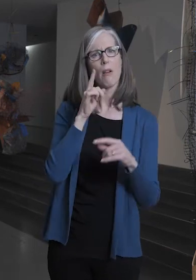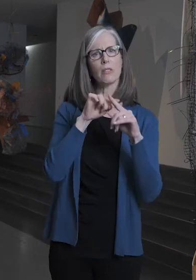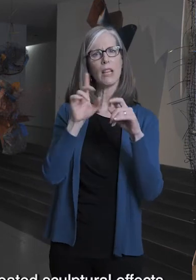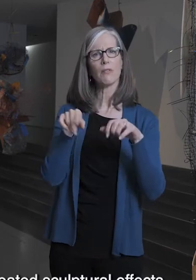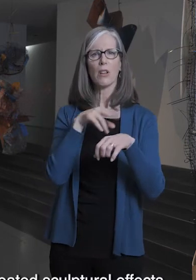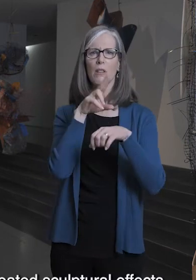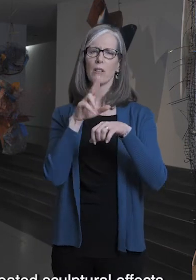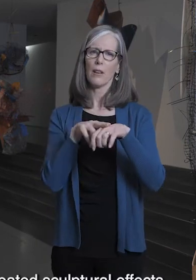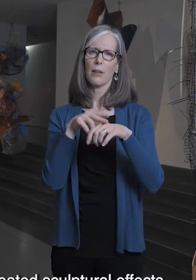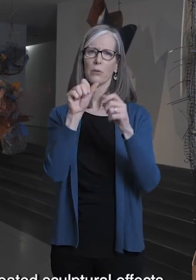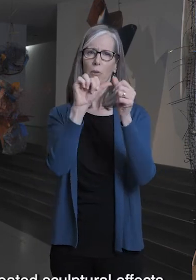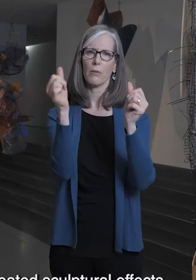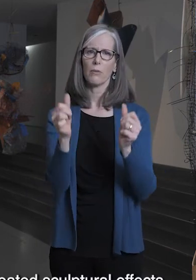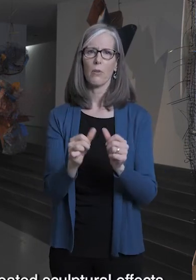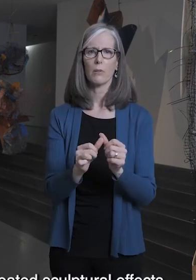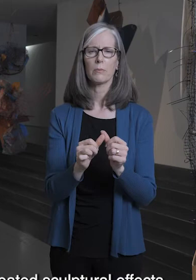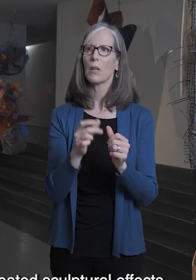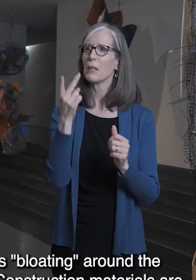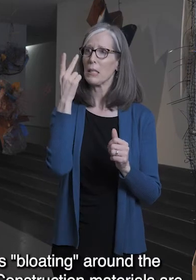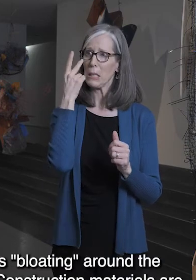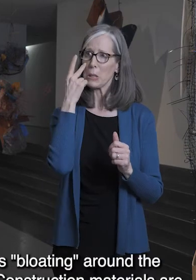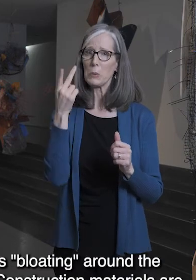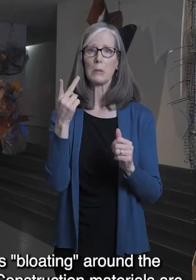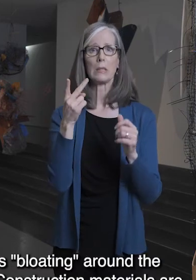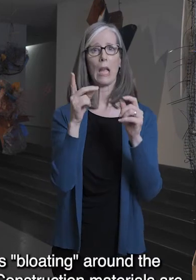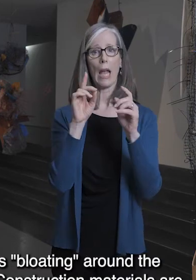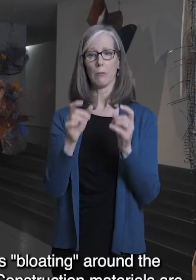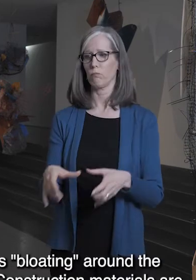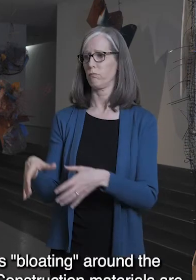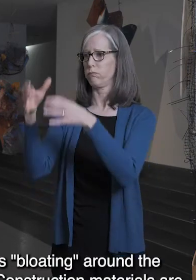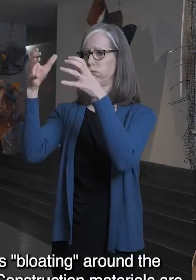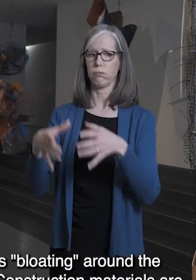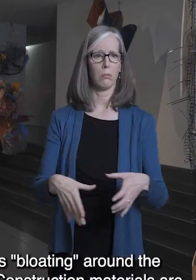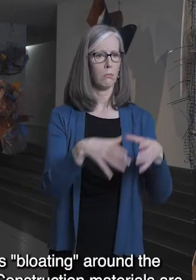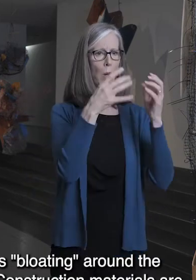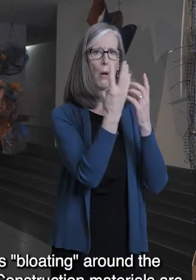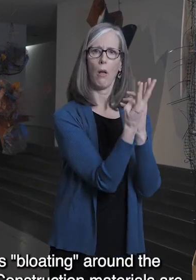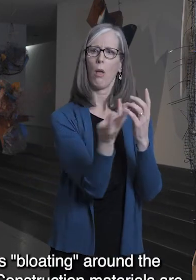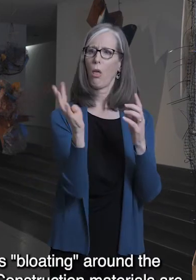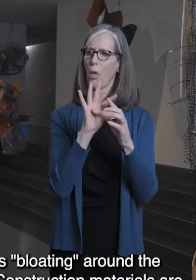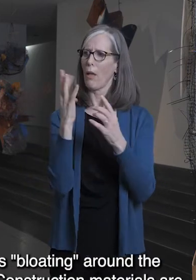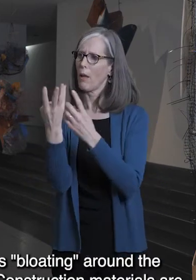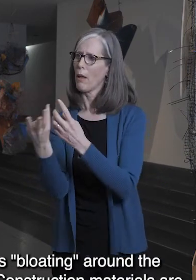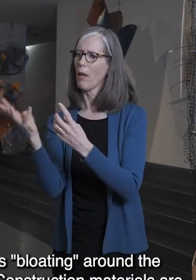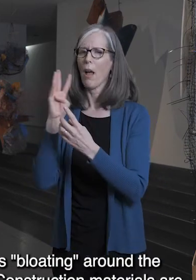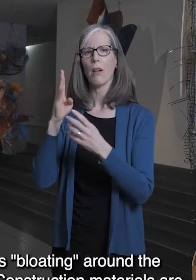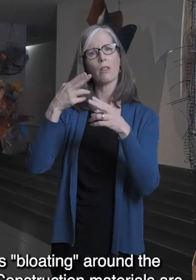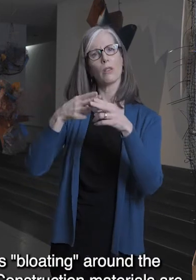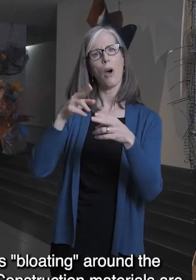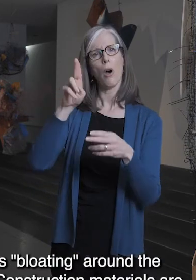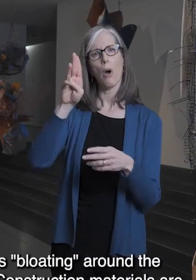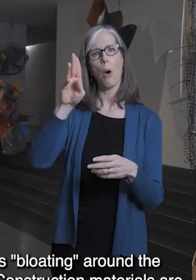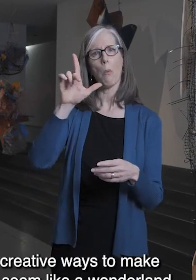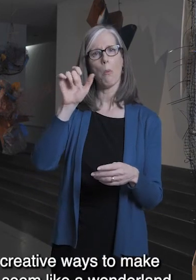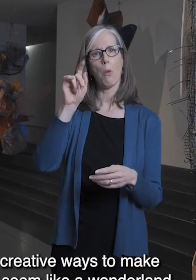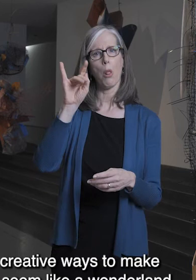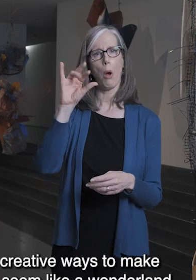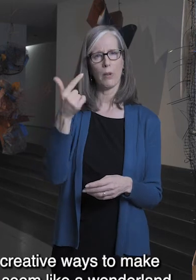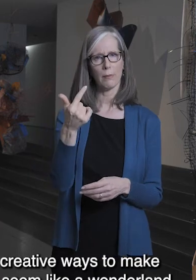She's created sculptural effects she titles bloating around the columns, and construction materials are used in creative